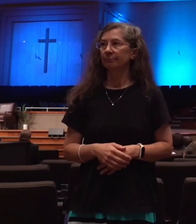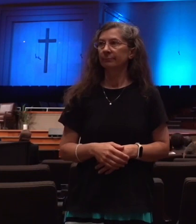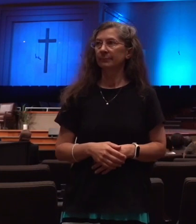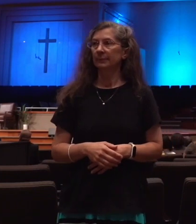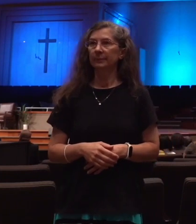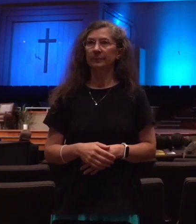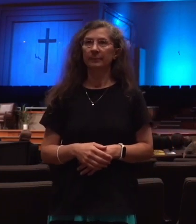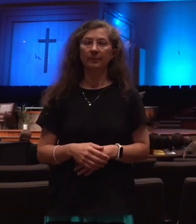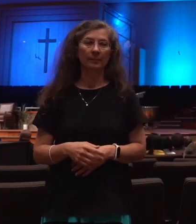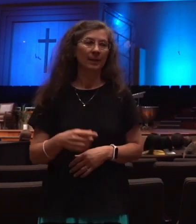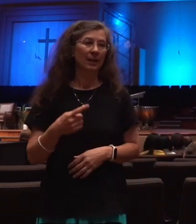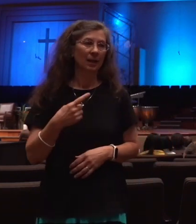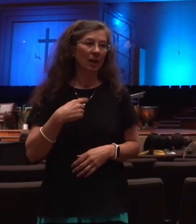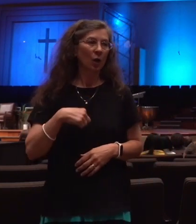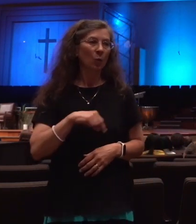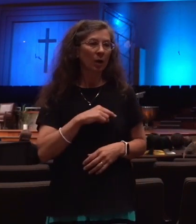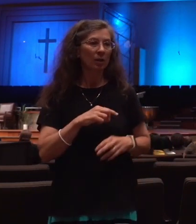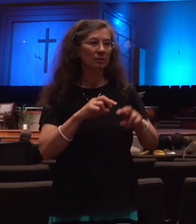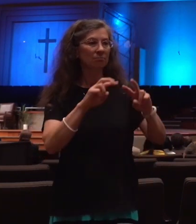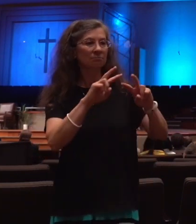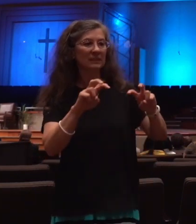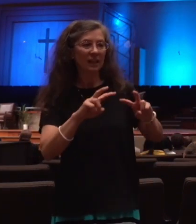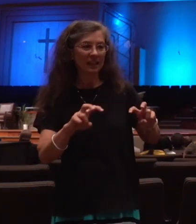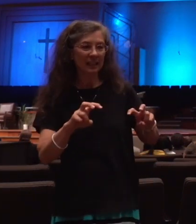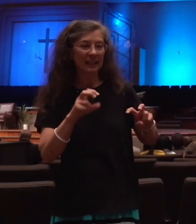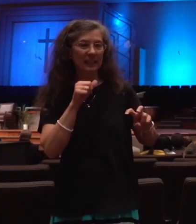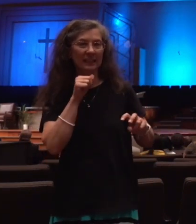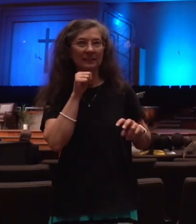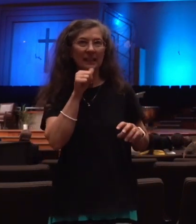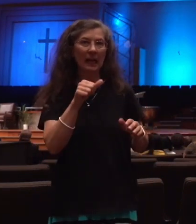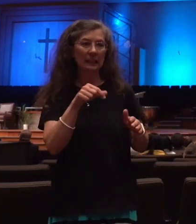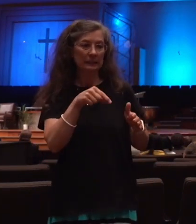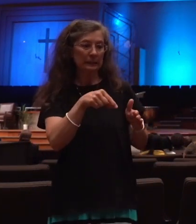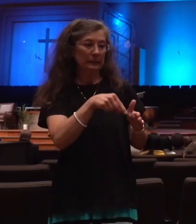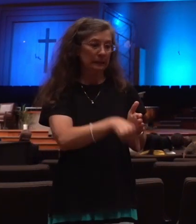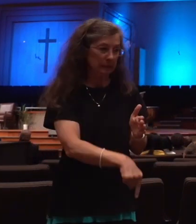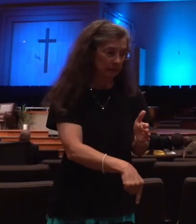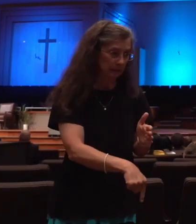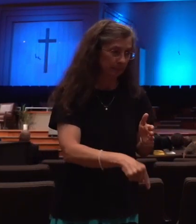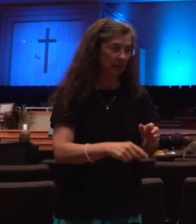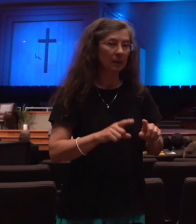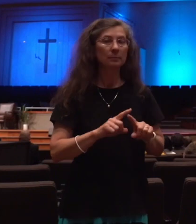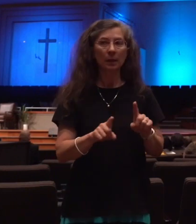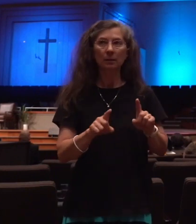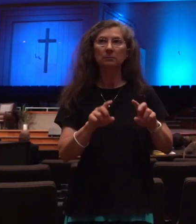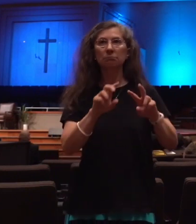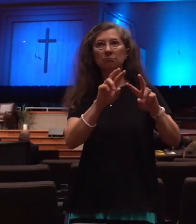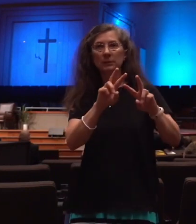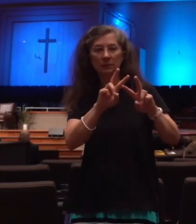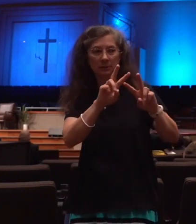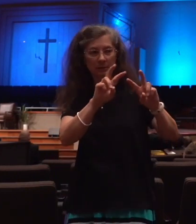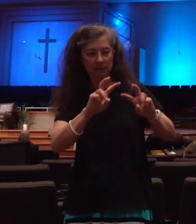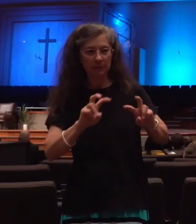doing an overview the last three weeks. We haven't been able to go into as much detail,